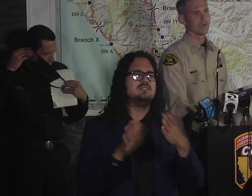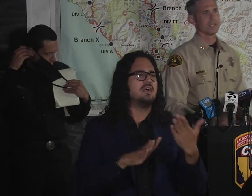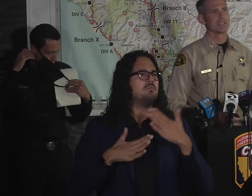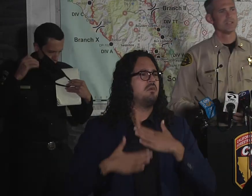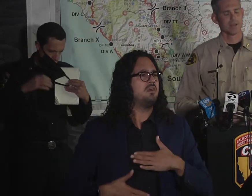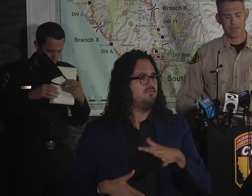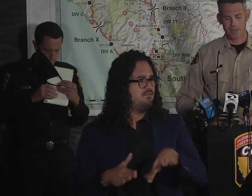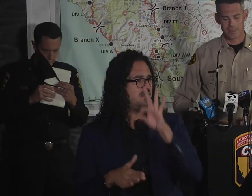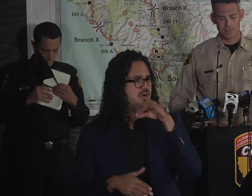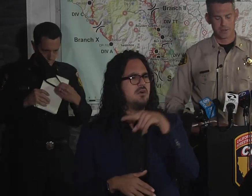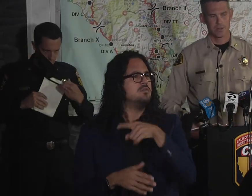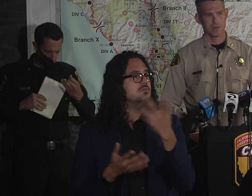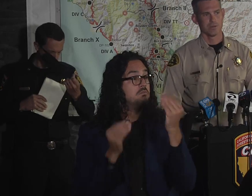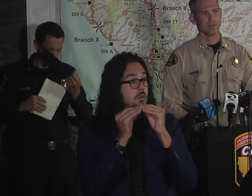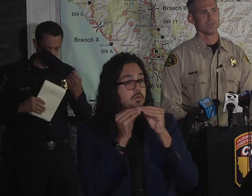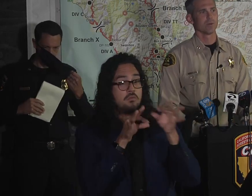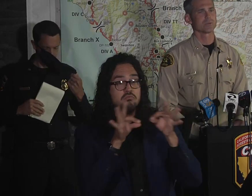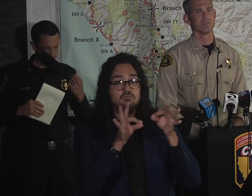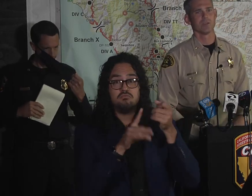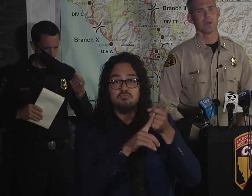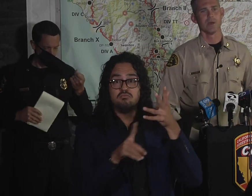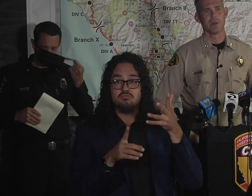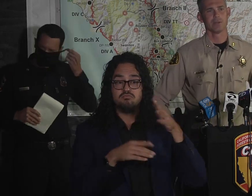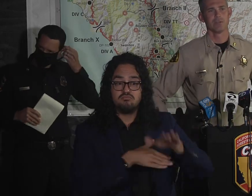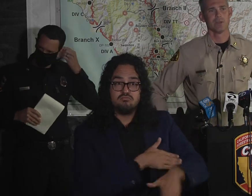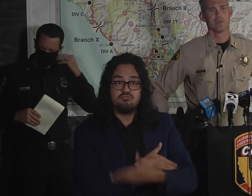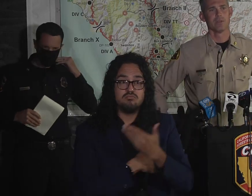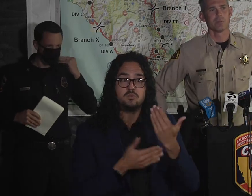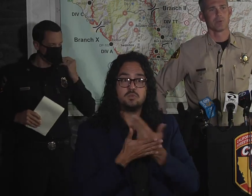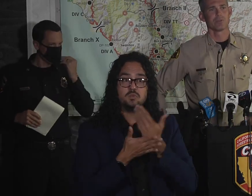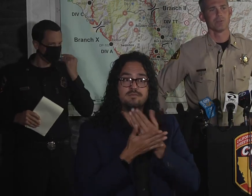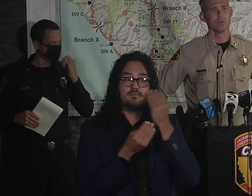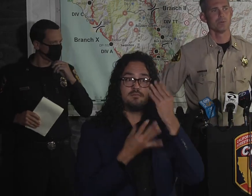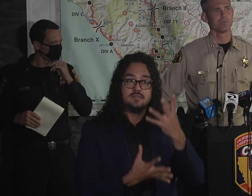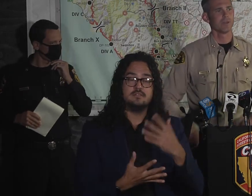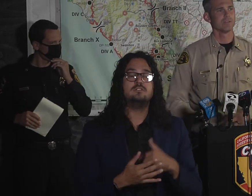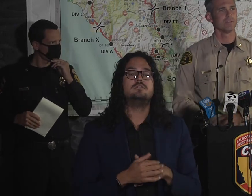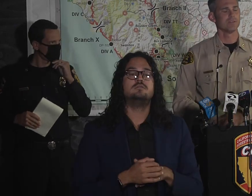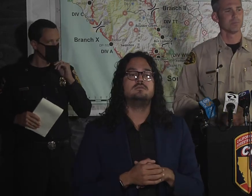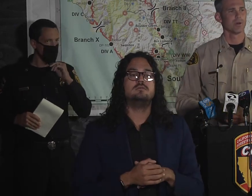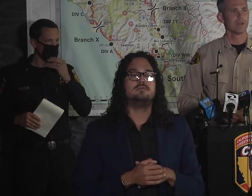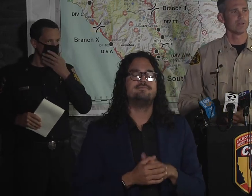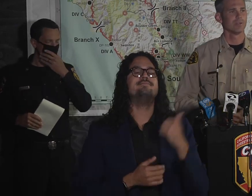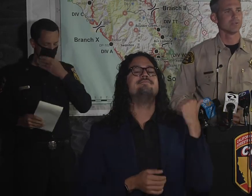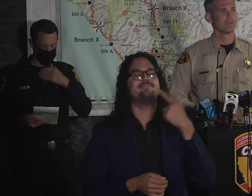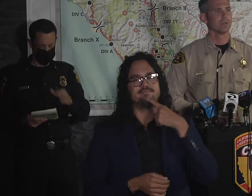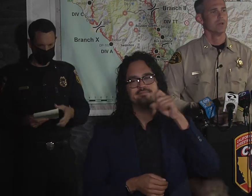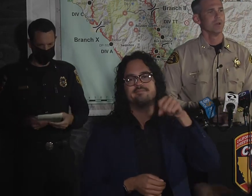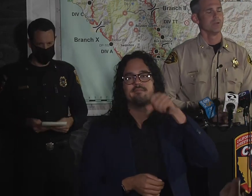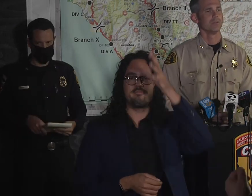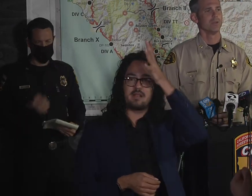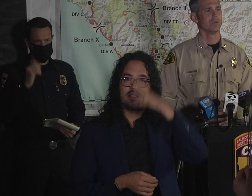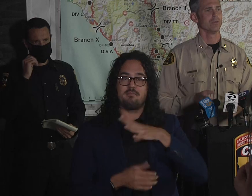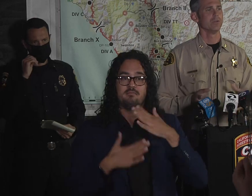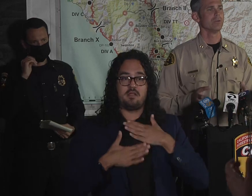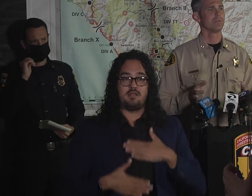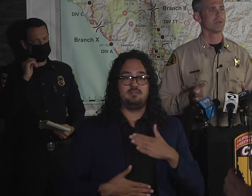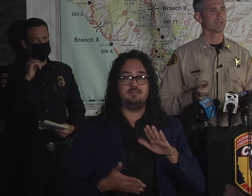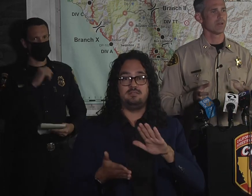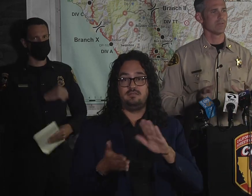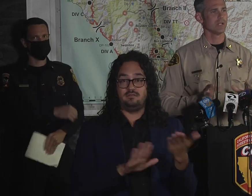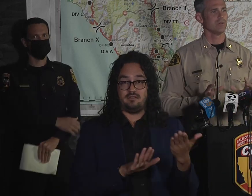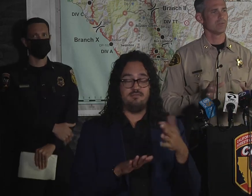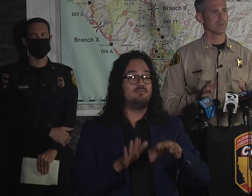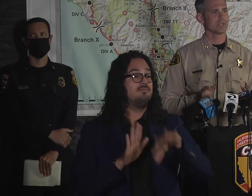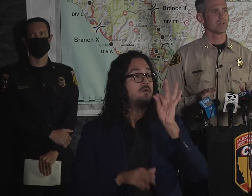Sure. As I mentioned, the question was about the person who was found deceased up on last chance, so there's no new